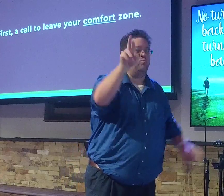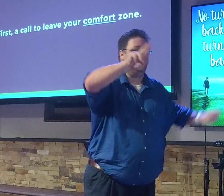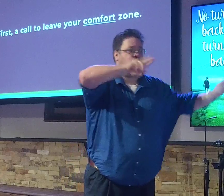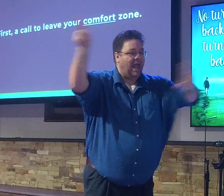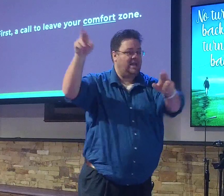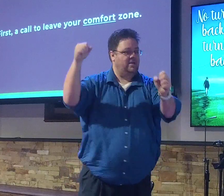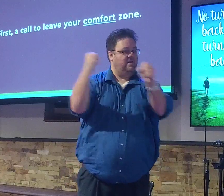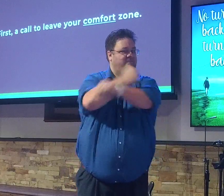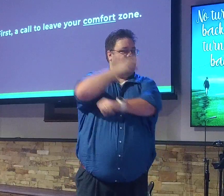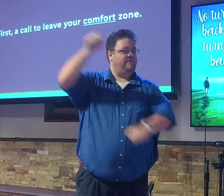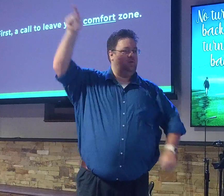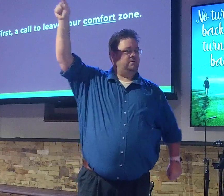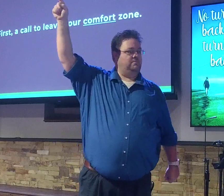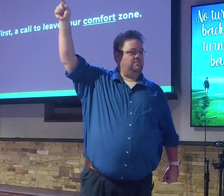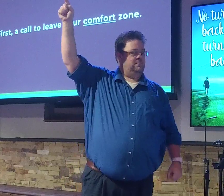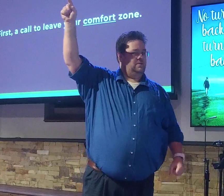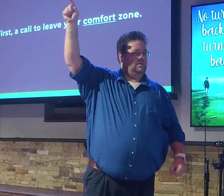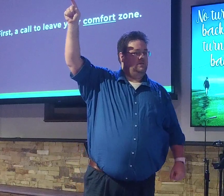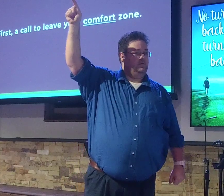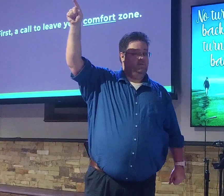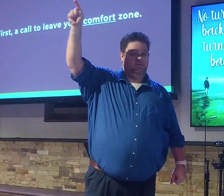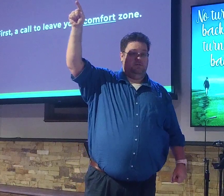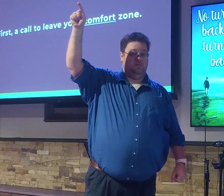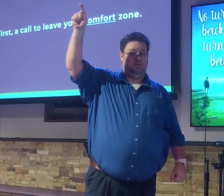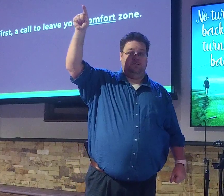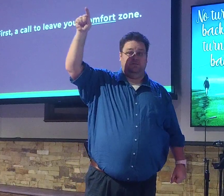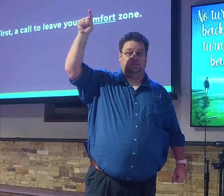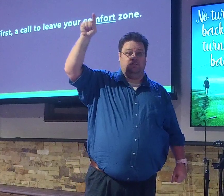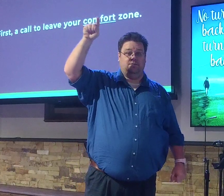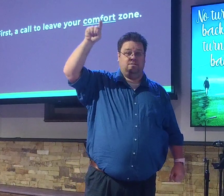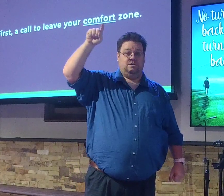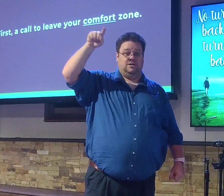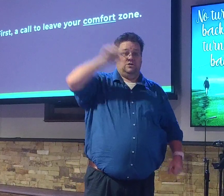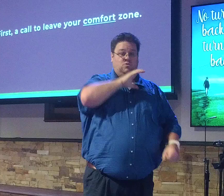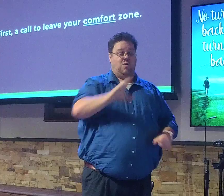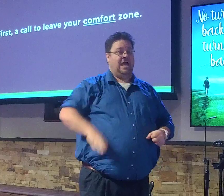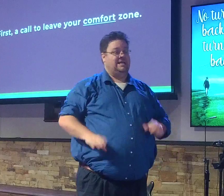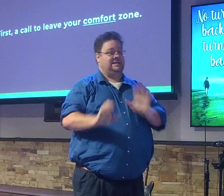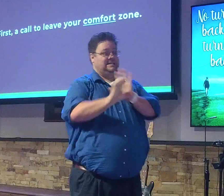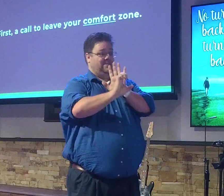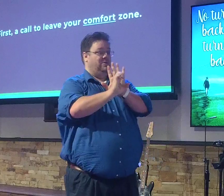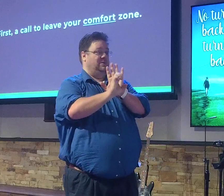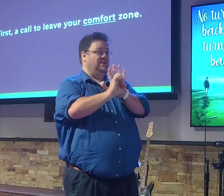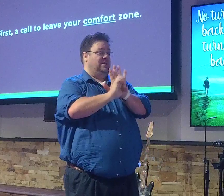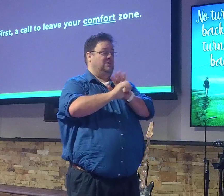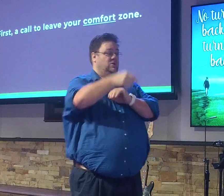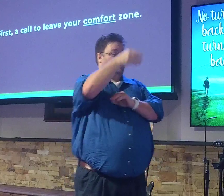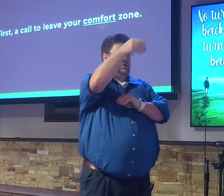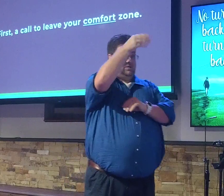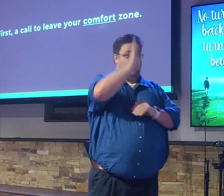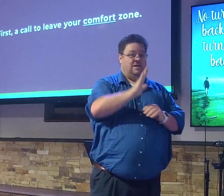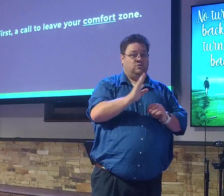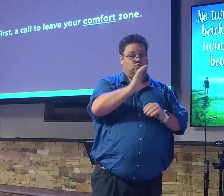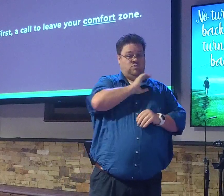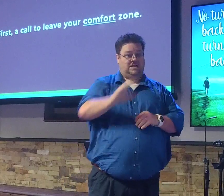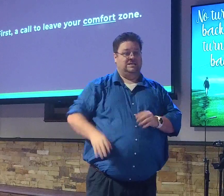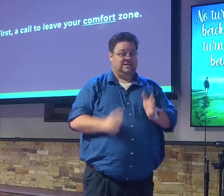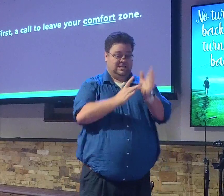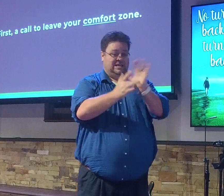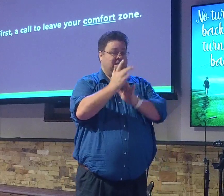for Jesus Christ. Christ set the example, didn't he? He's our leader. And you look at that cross right there. Can